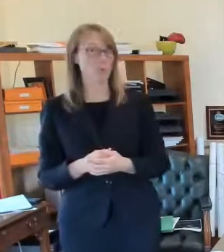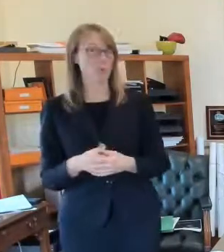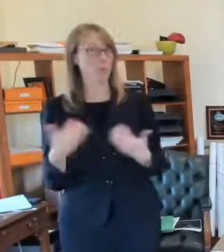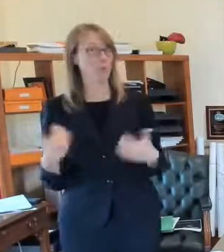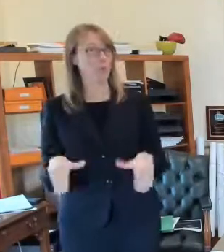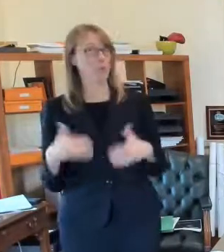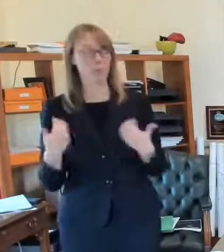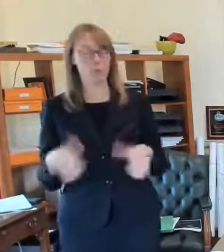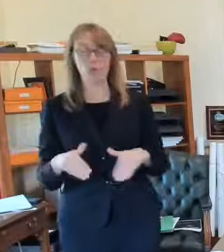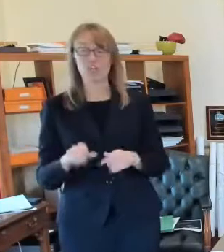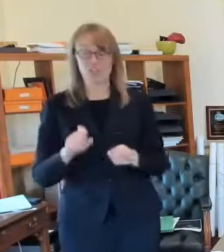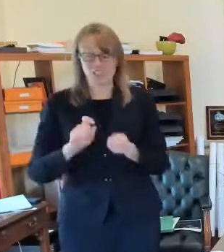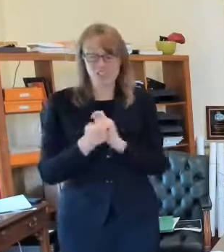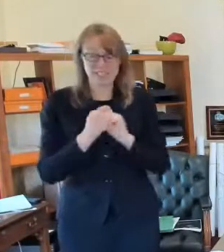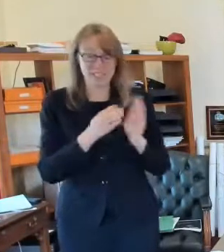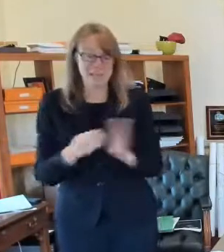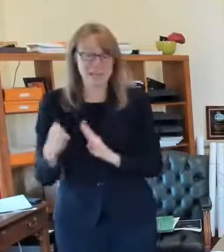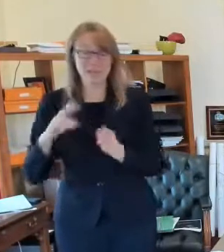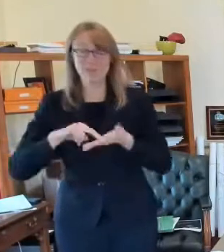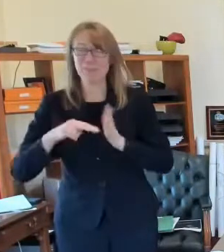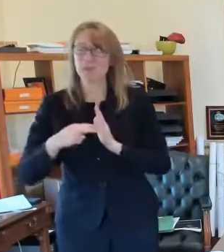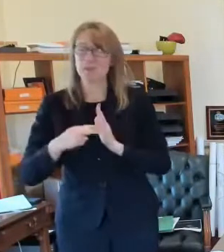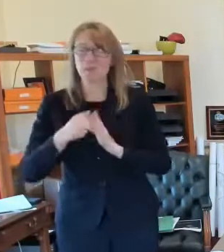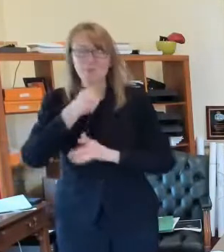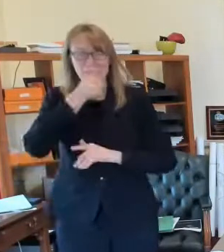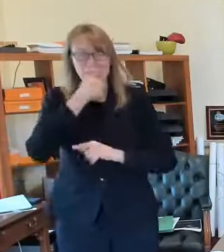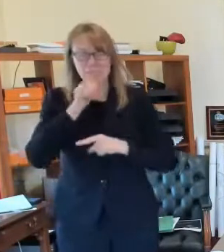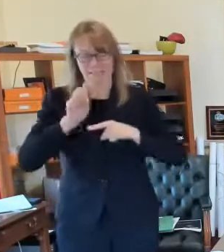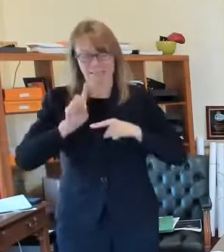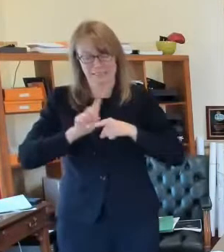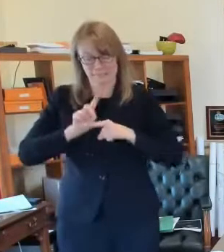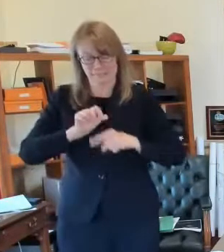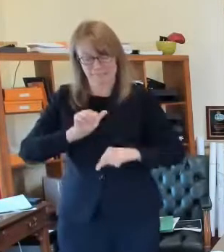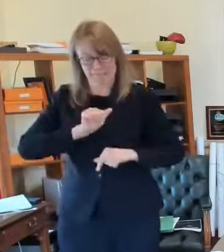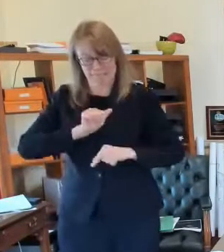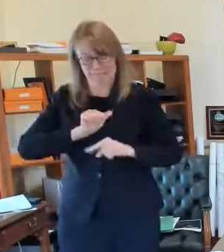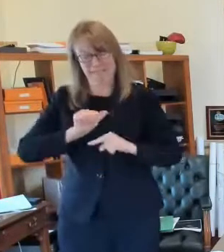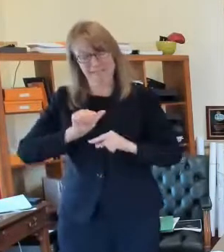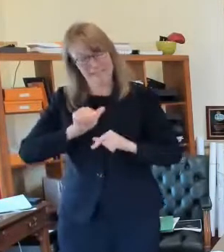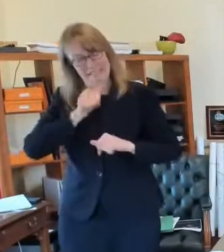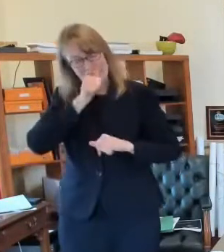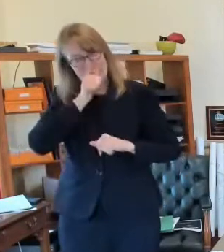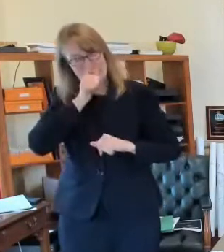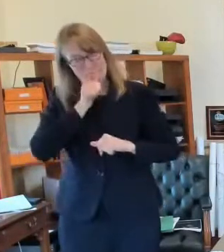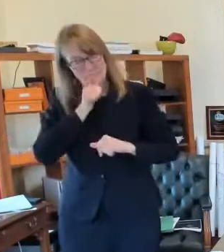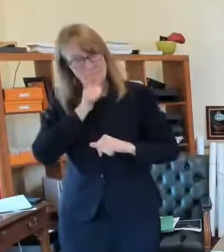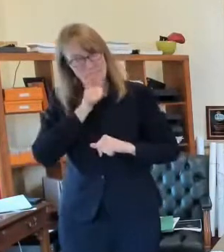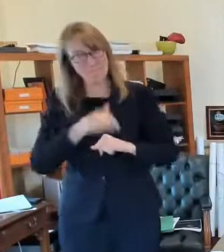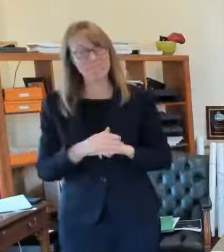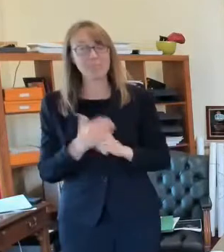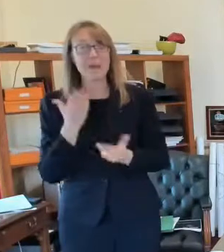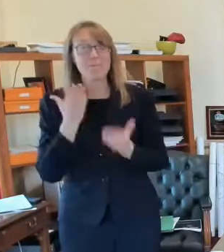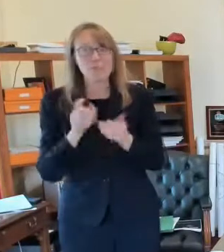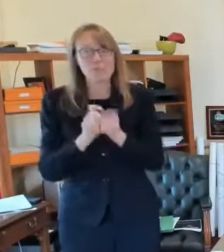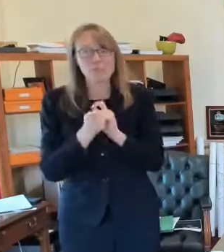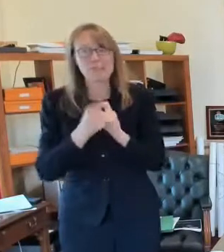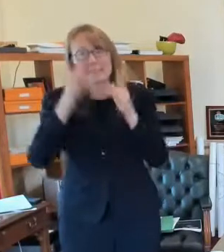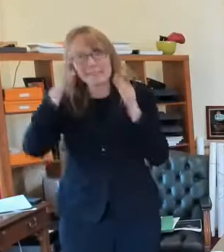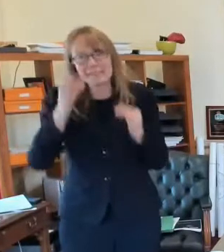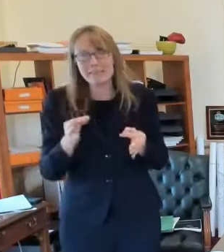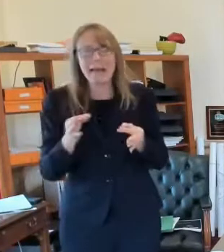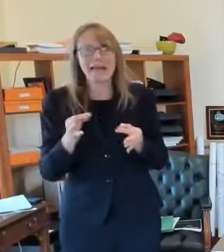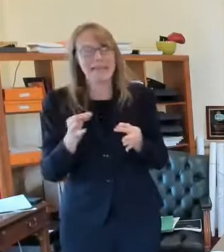your plans what you might usually do on those holidays maybe you get together with a big group to keep those groups really small